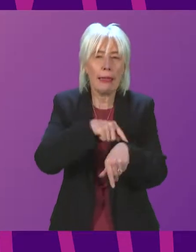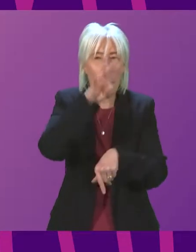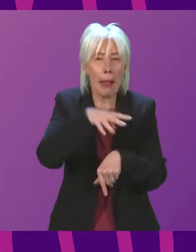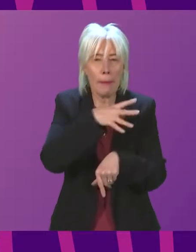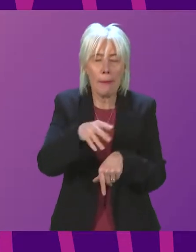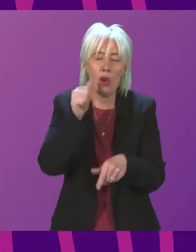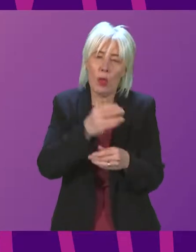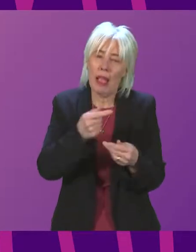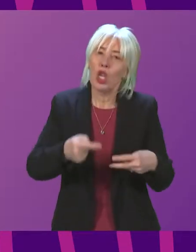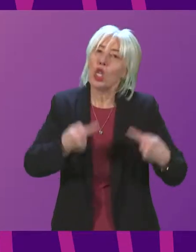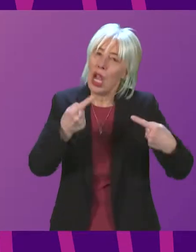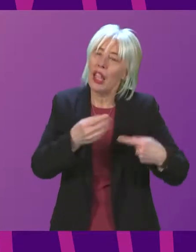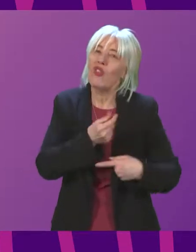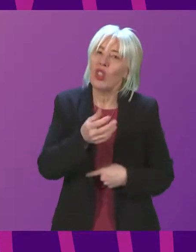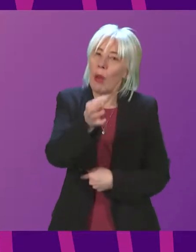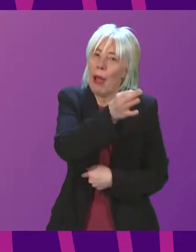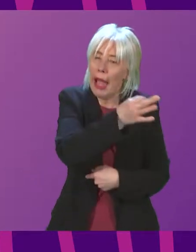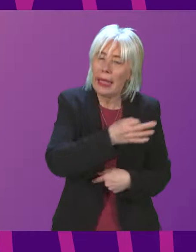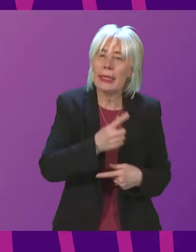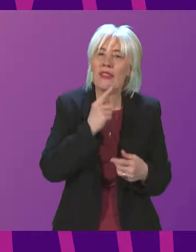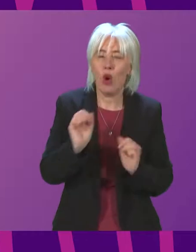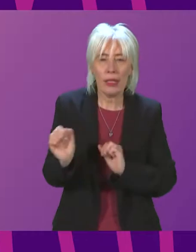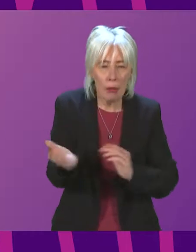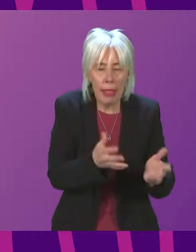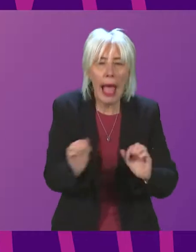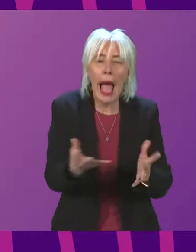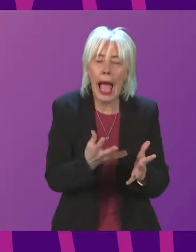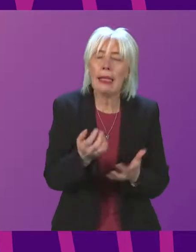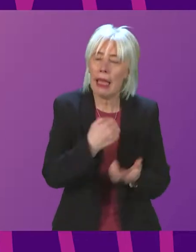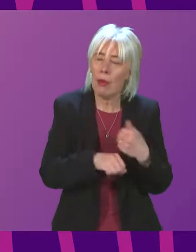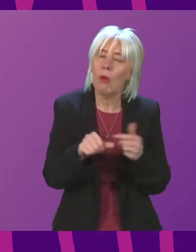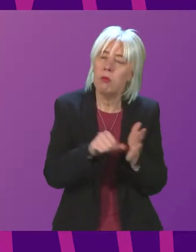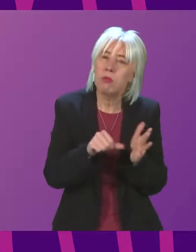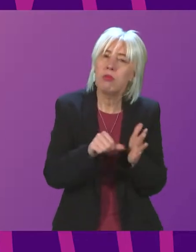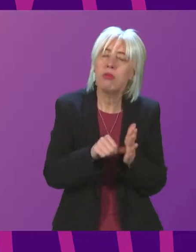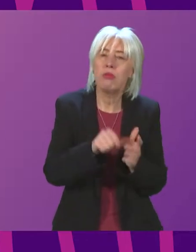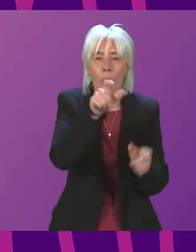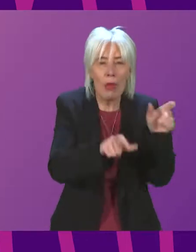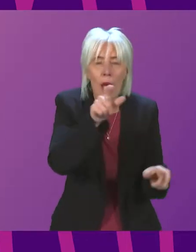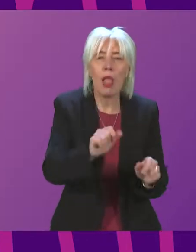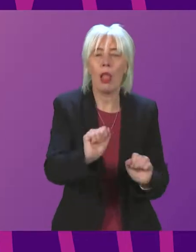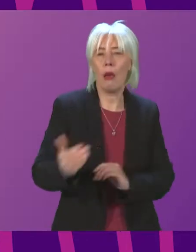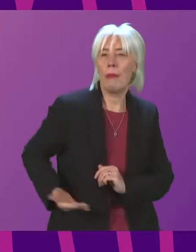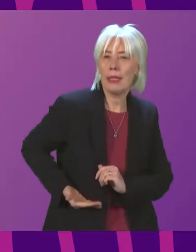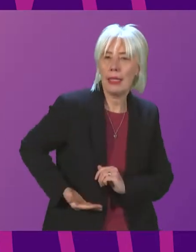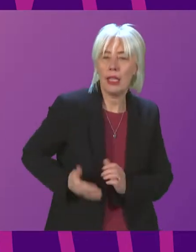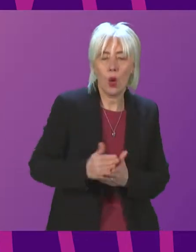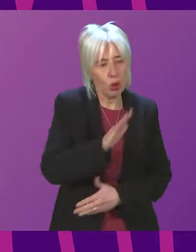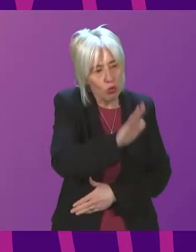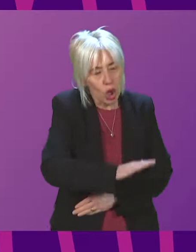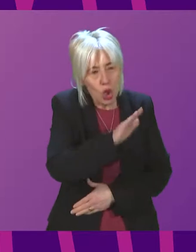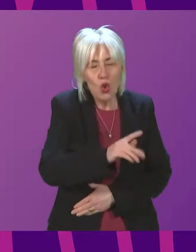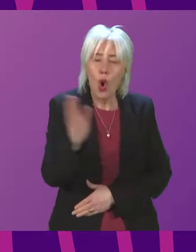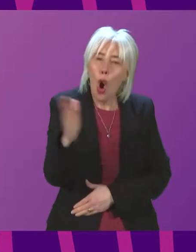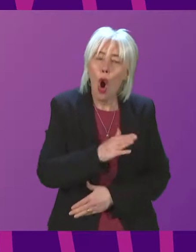communities in terms of supplies and that creates difficulties for people and for businesses alike. But I want to assure the of grant and indeed